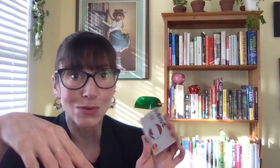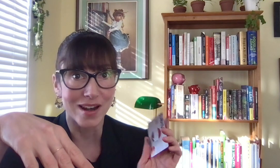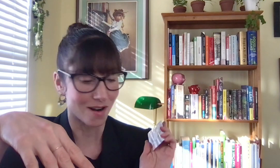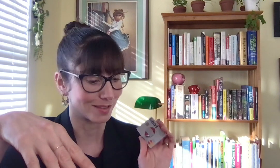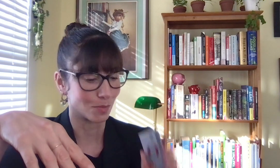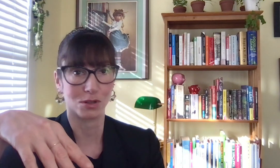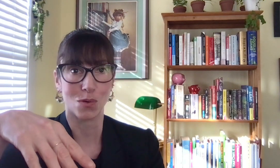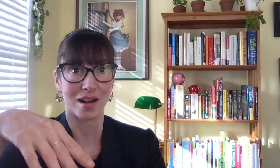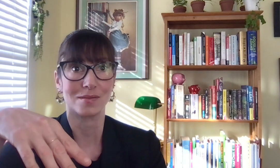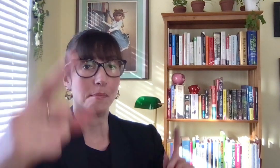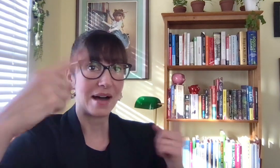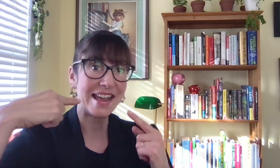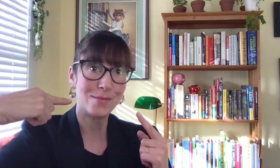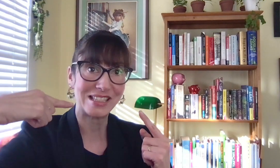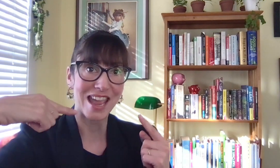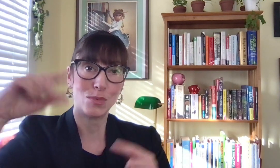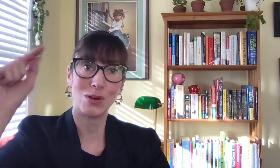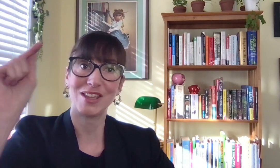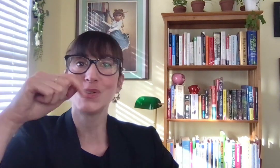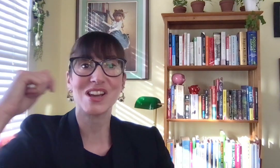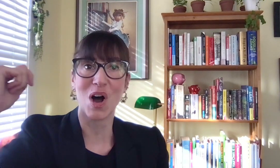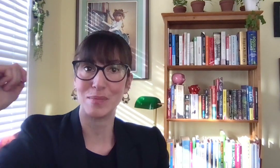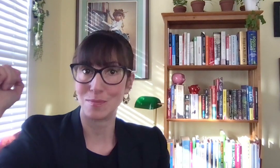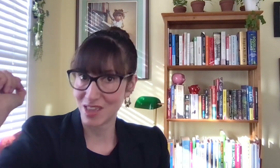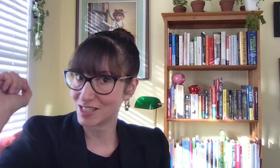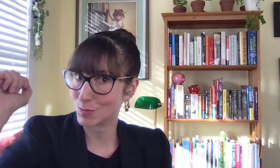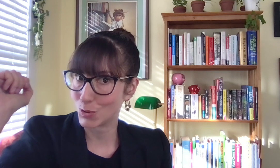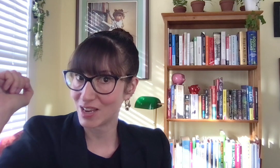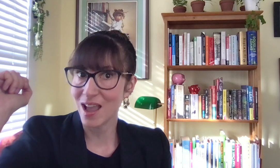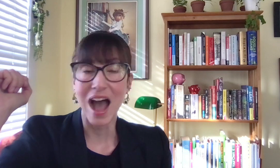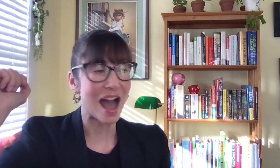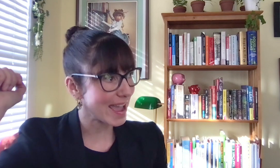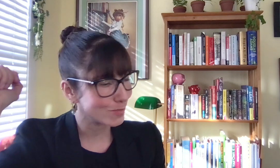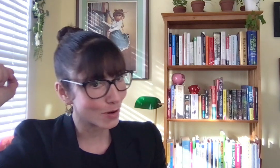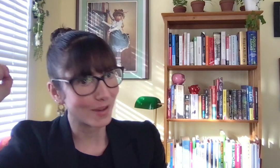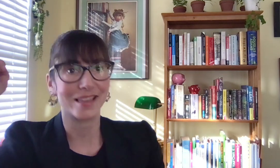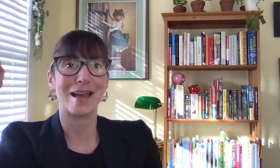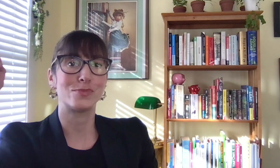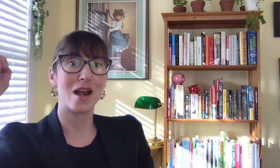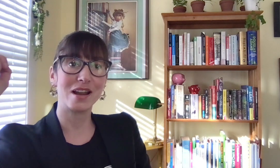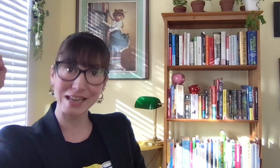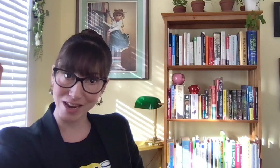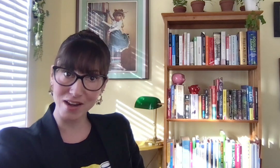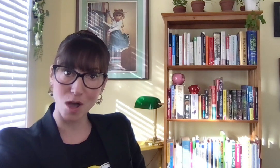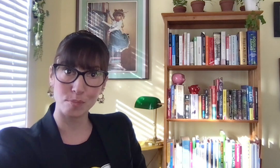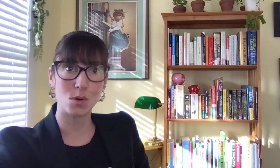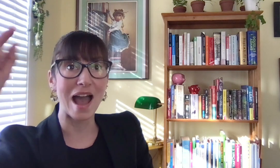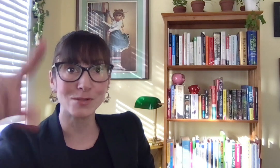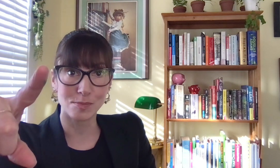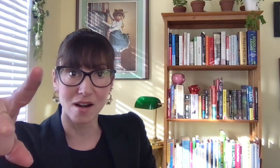credit cards to build credit. My name is Kate Moody. You can call me Ms. Moody. I am your money librarian here to help you outsmart